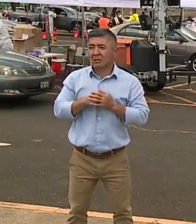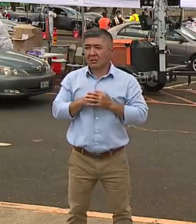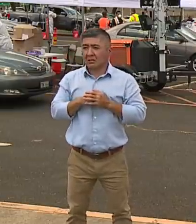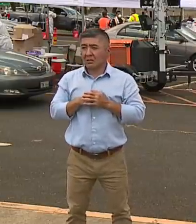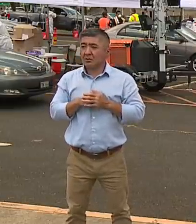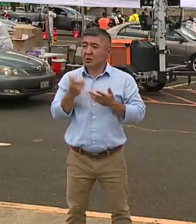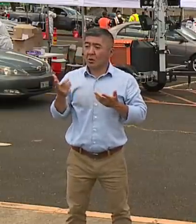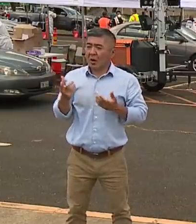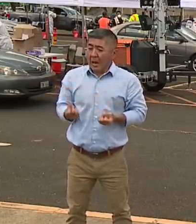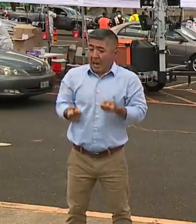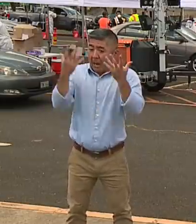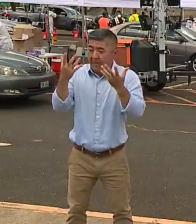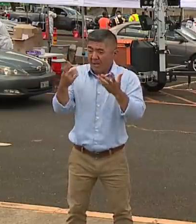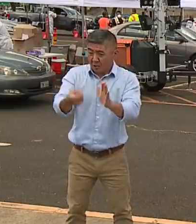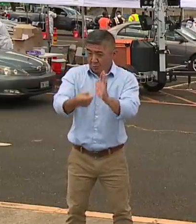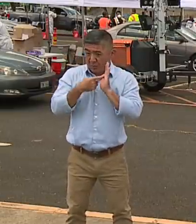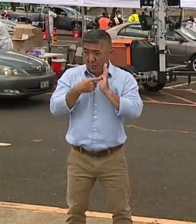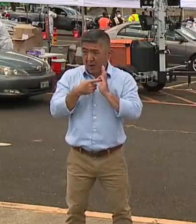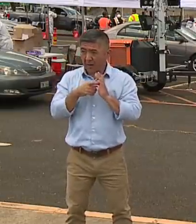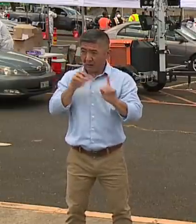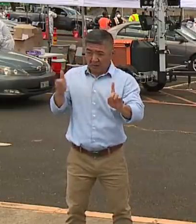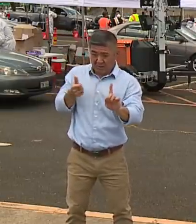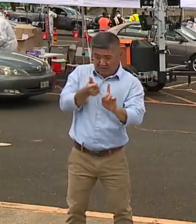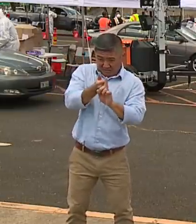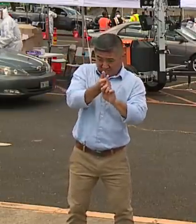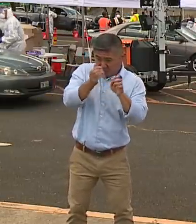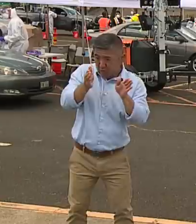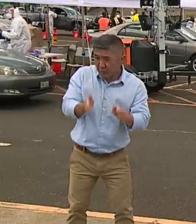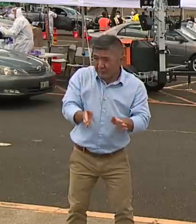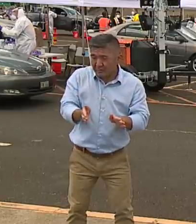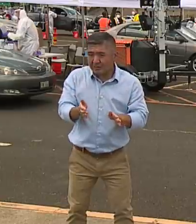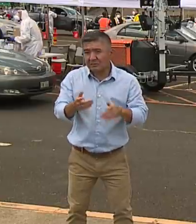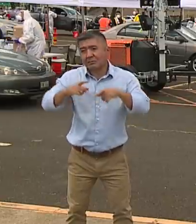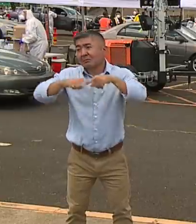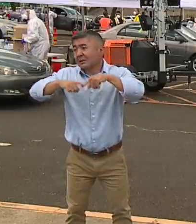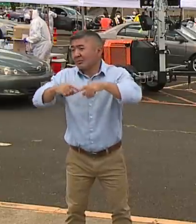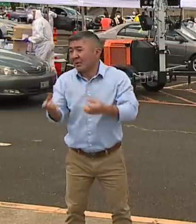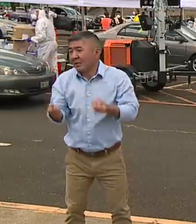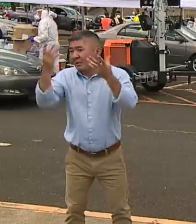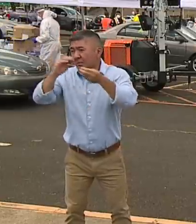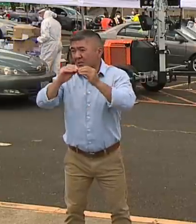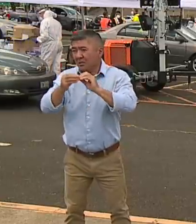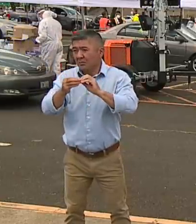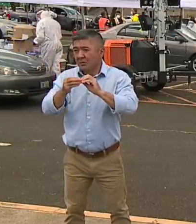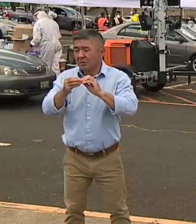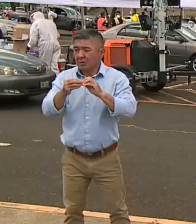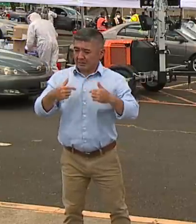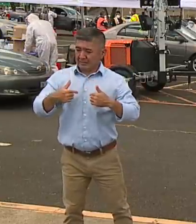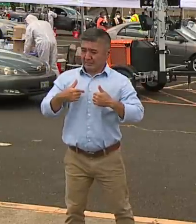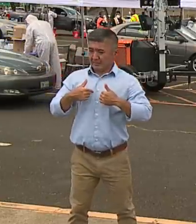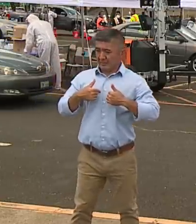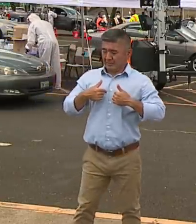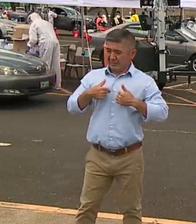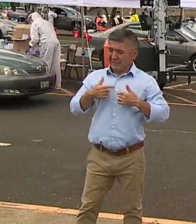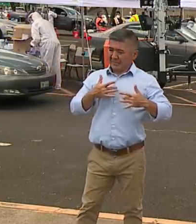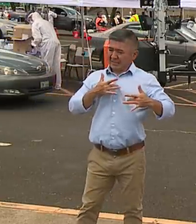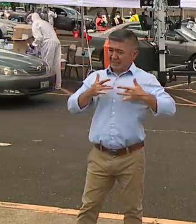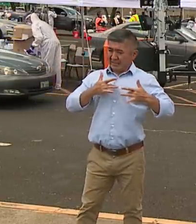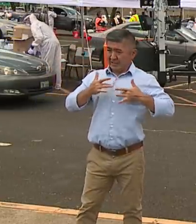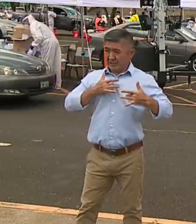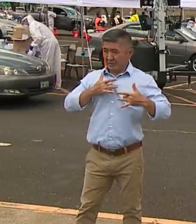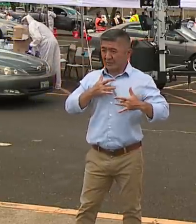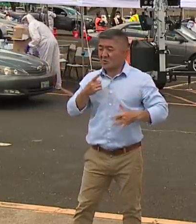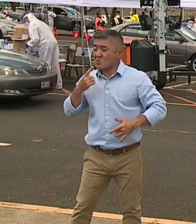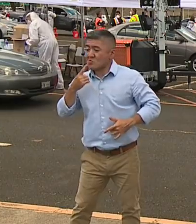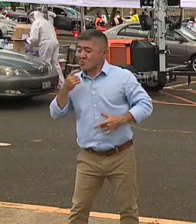the virus is spreading. And right now, I'm concerned that Hawaii is in the red for the day and the yellow